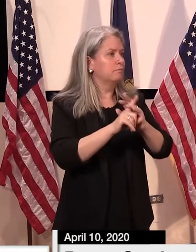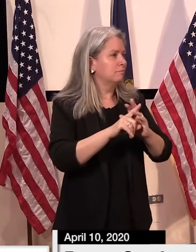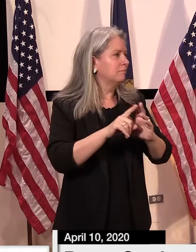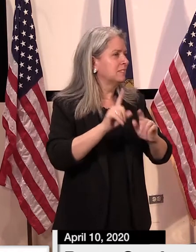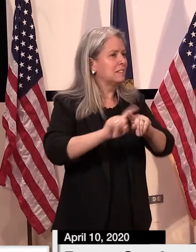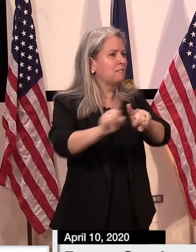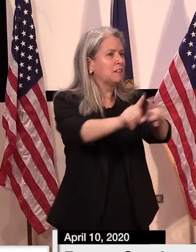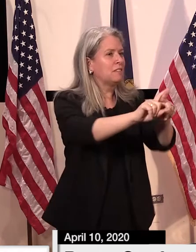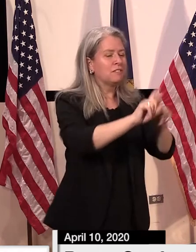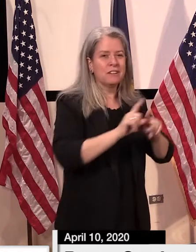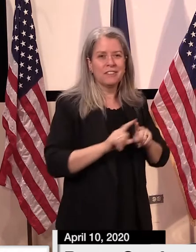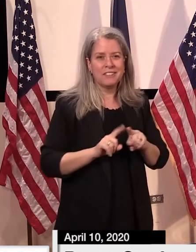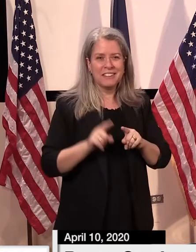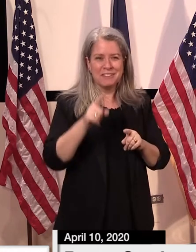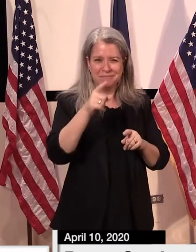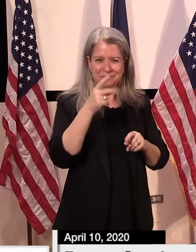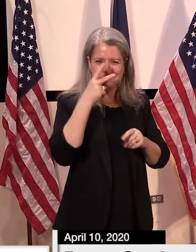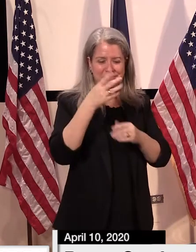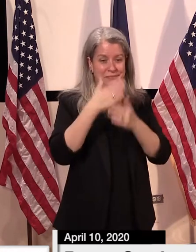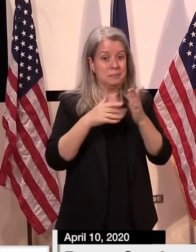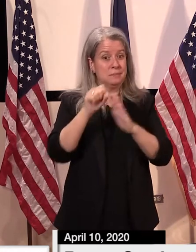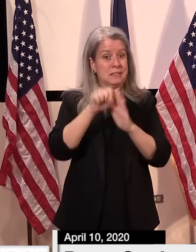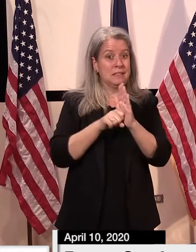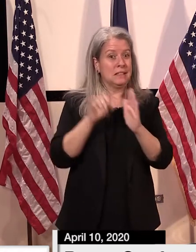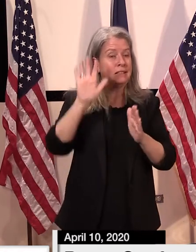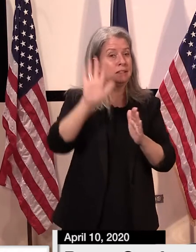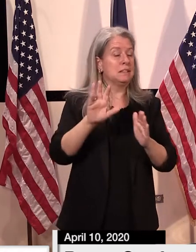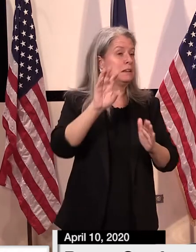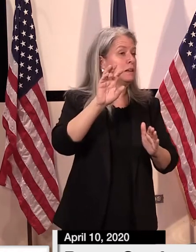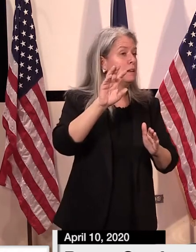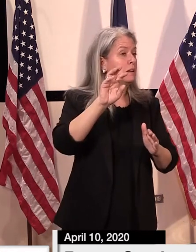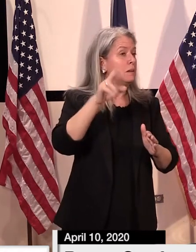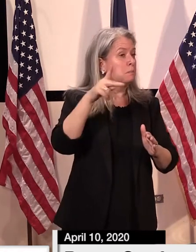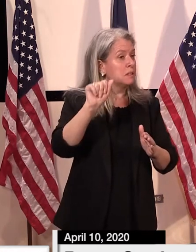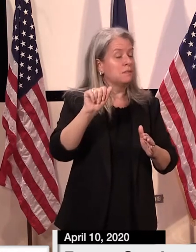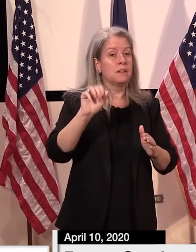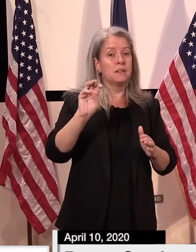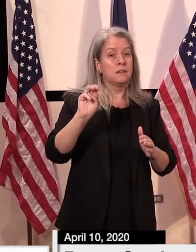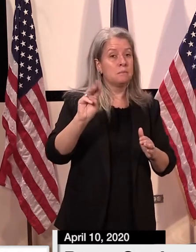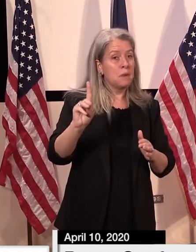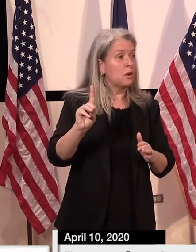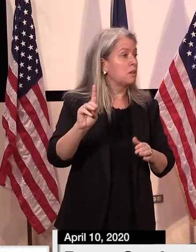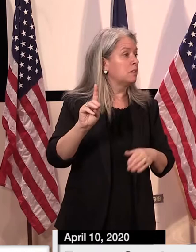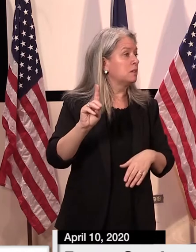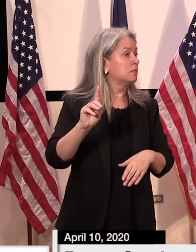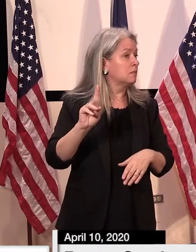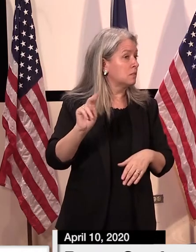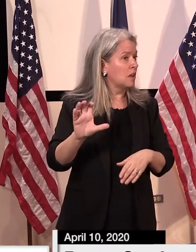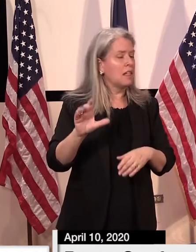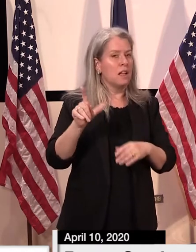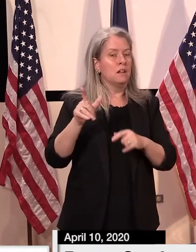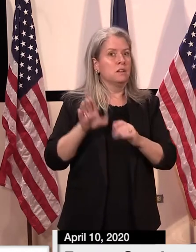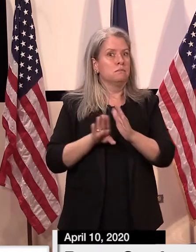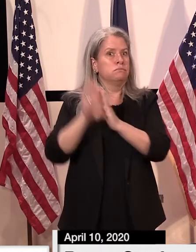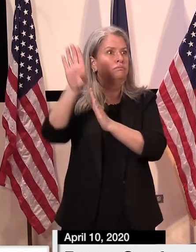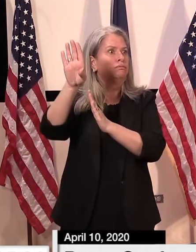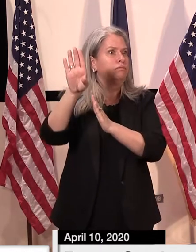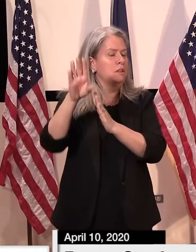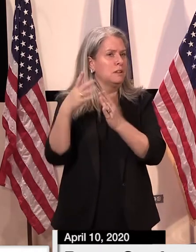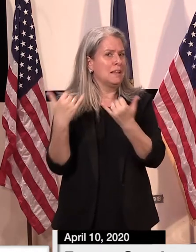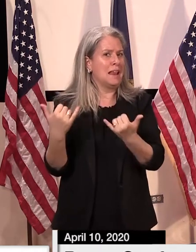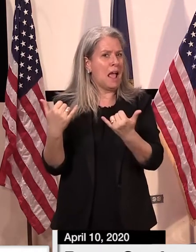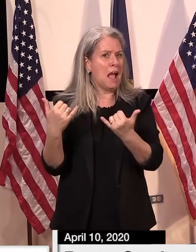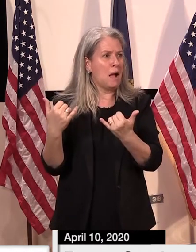seen that there are some states in the mid-Atlantic region that are having significant peaks right now, a little bit ahead of where we think